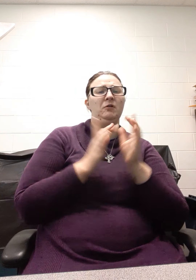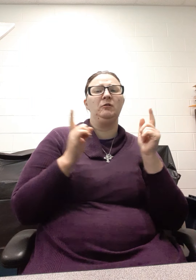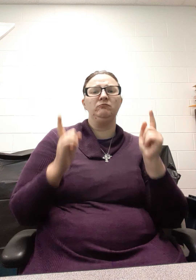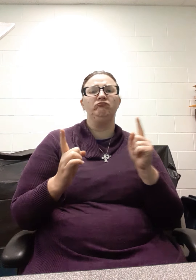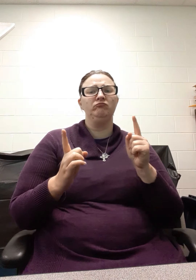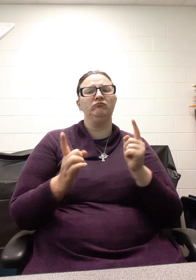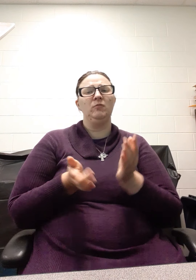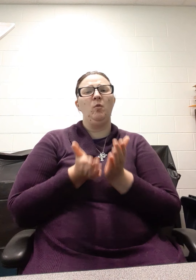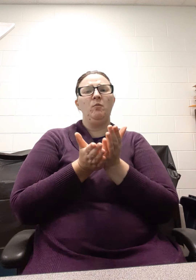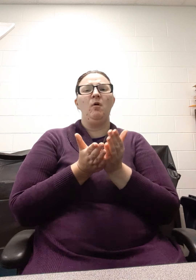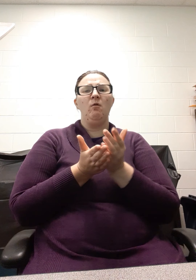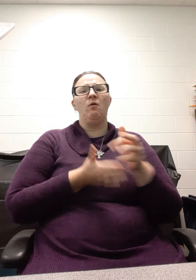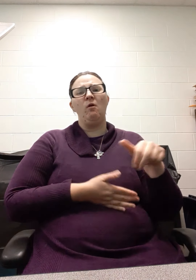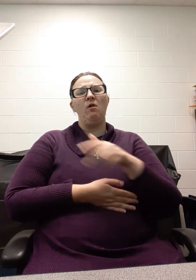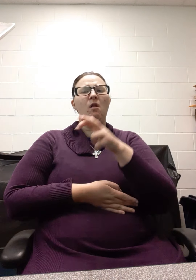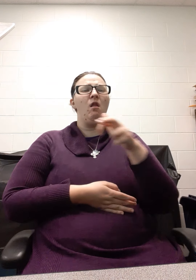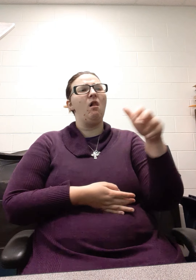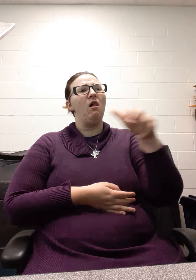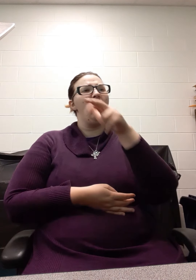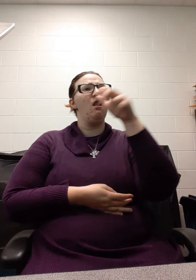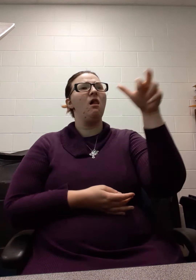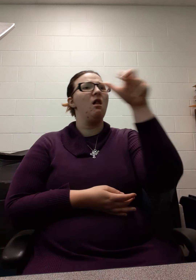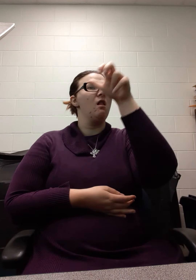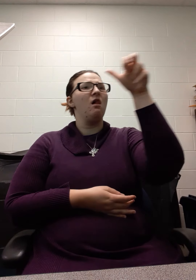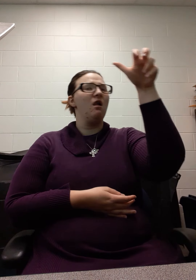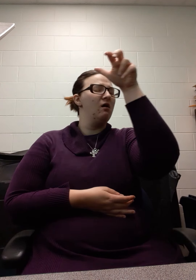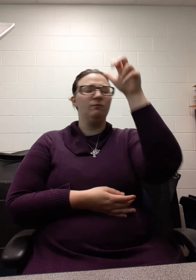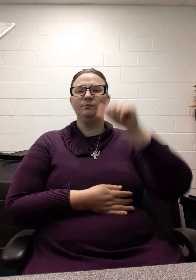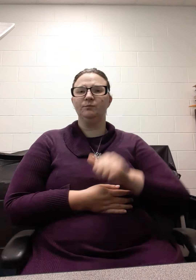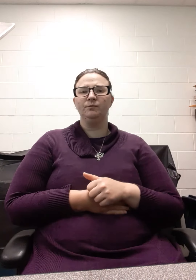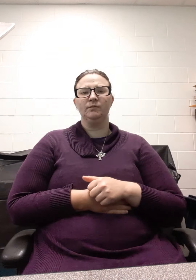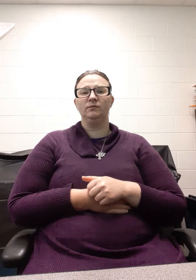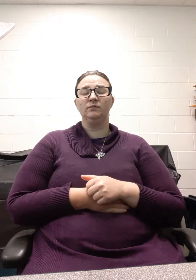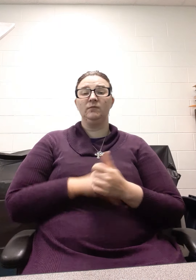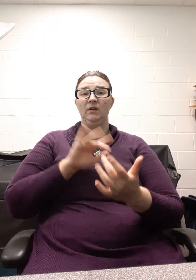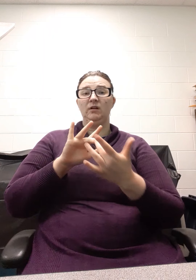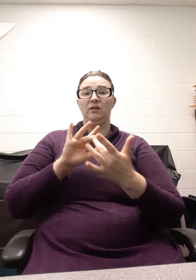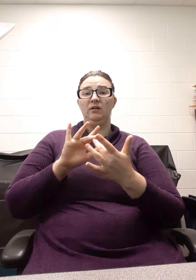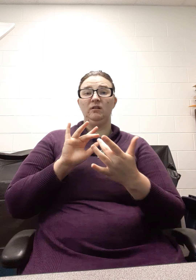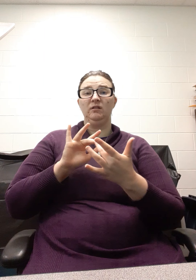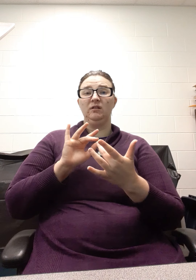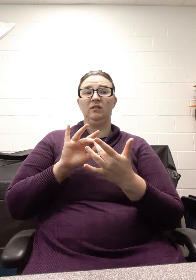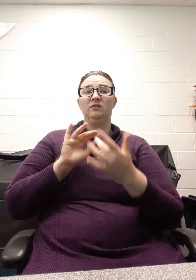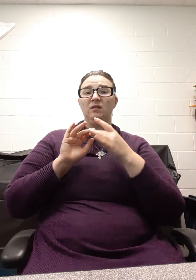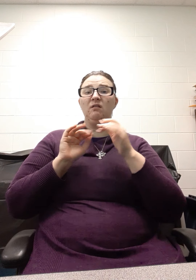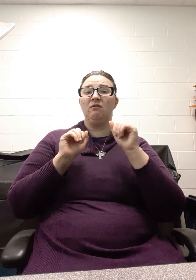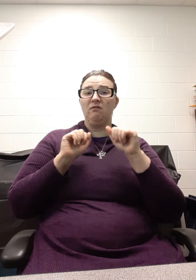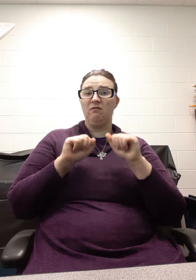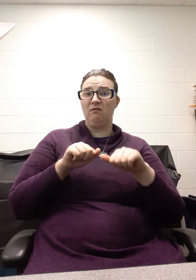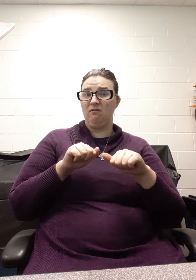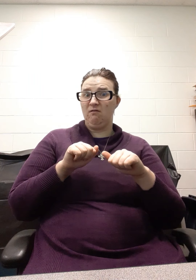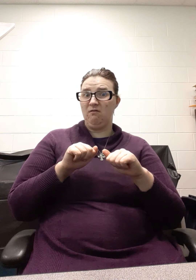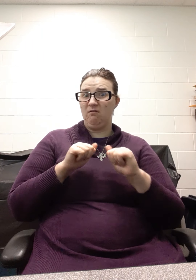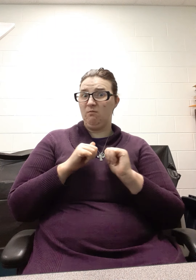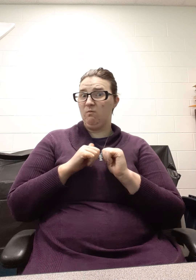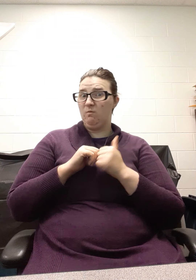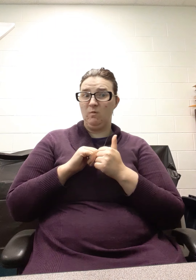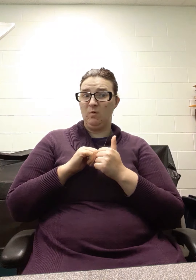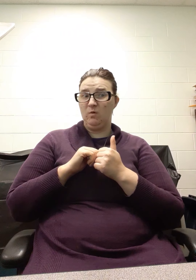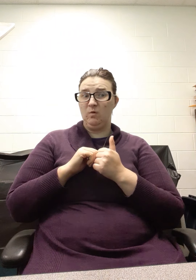right now. The best way to get in touch with us is we have a lot of websites. The Answers in Genesis website will also take